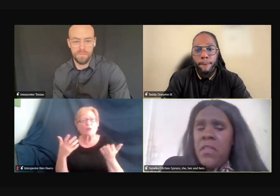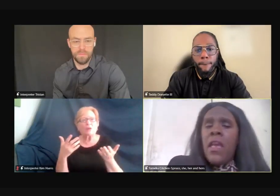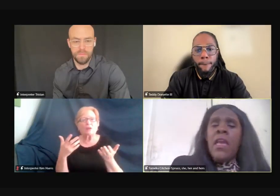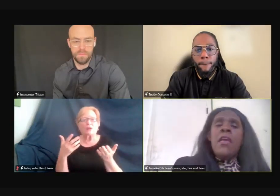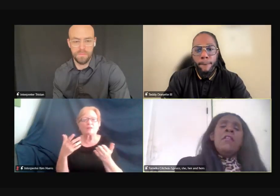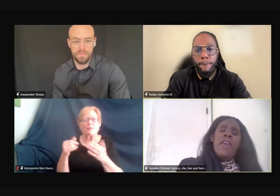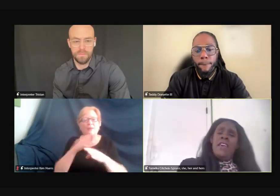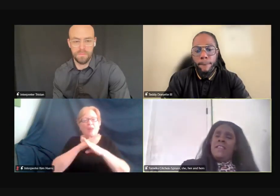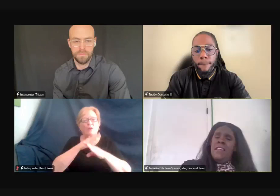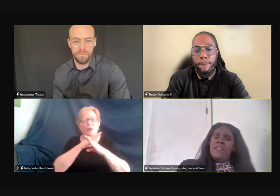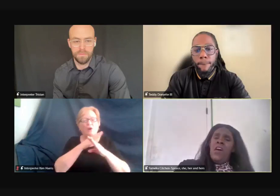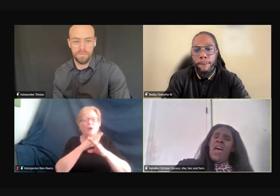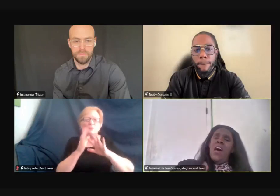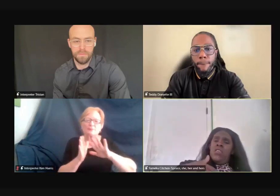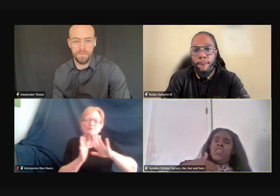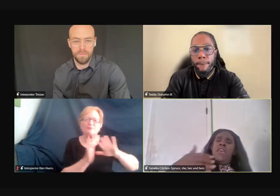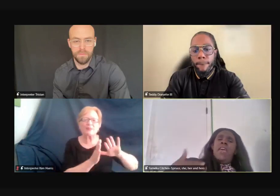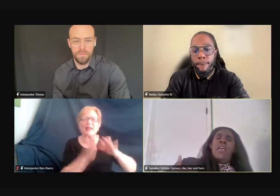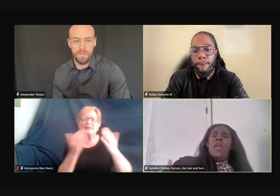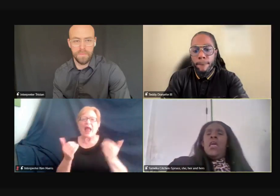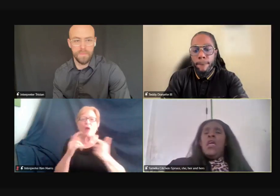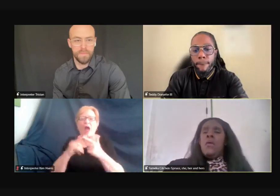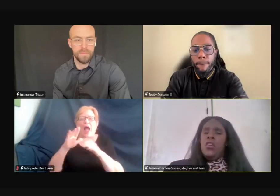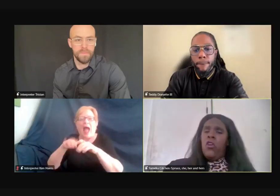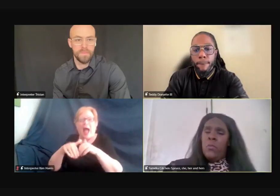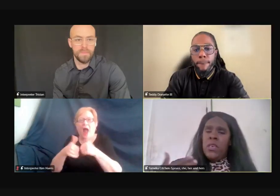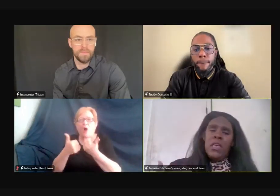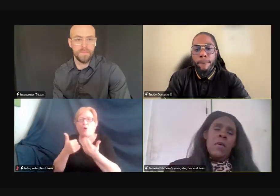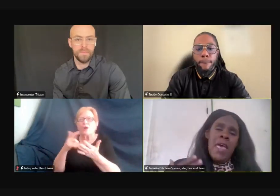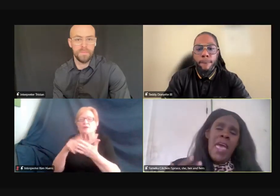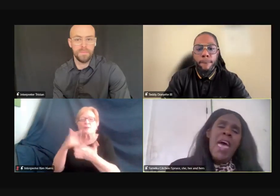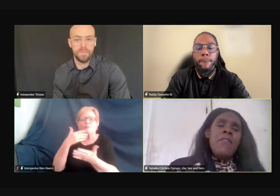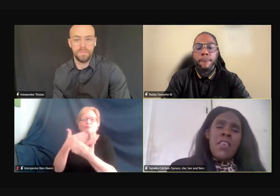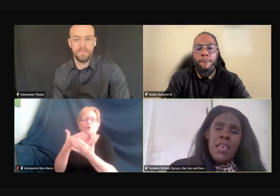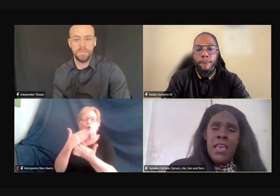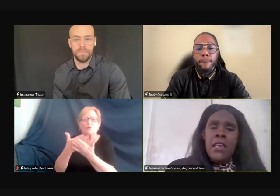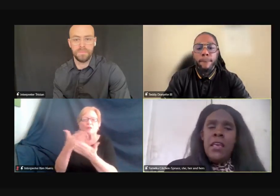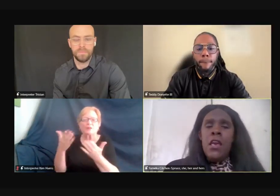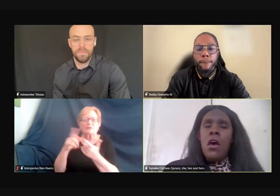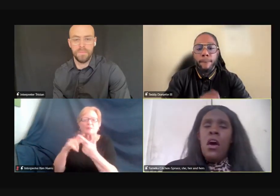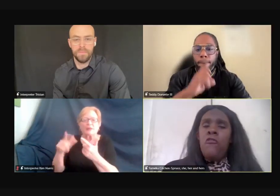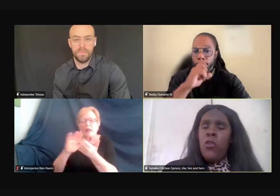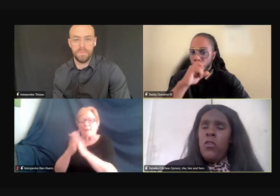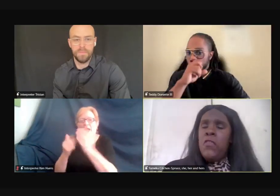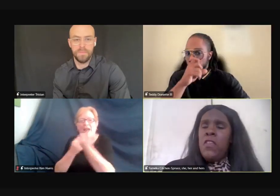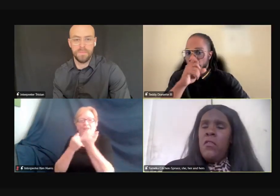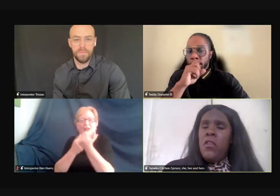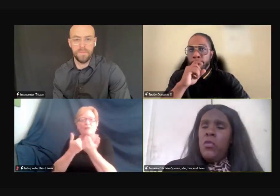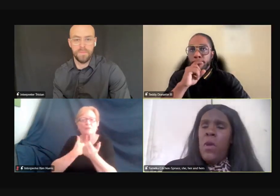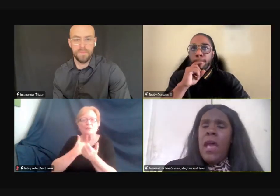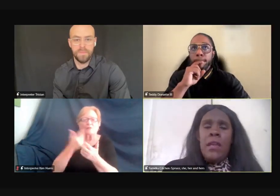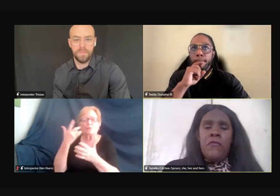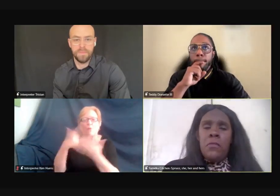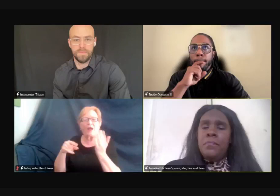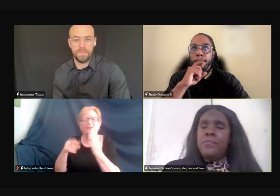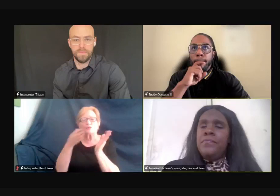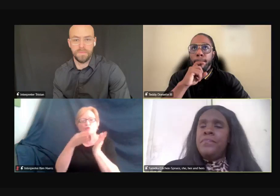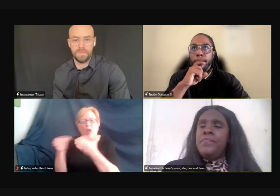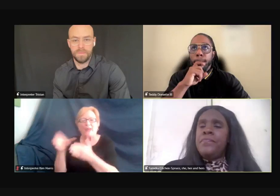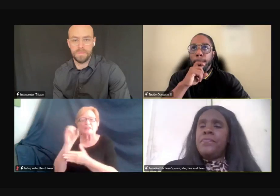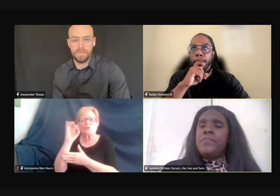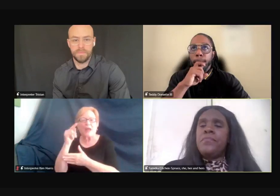barriers that exist. So how can they, you know, become advocate for themselves and thrive?